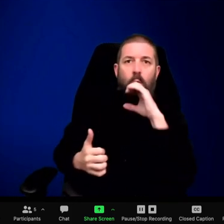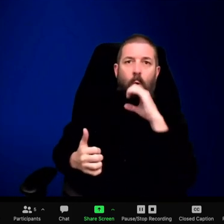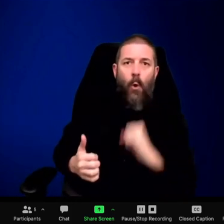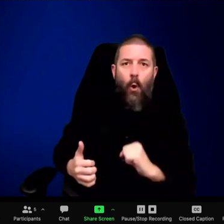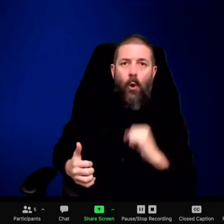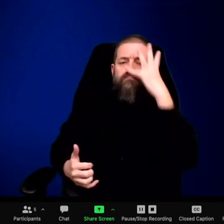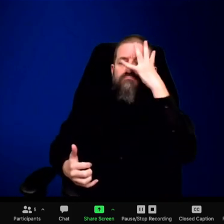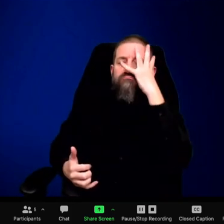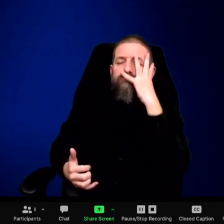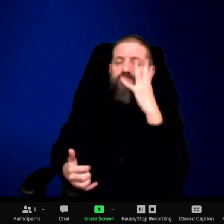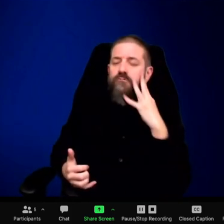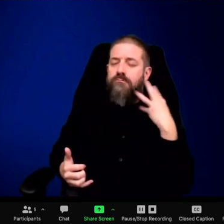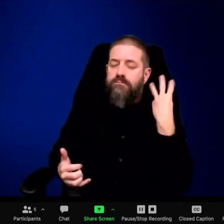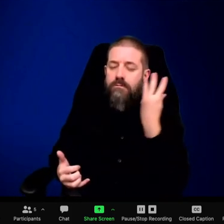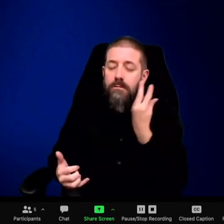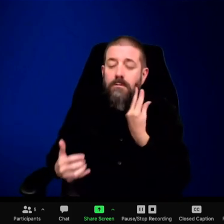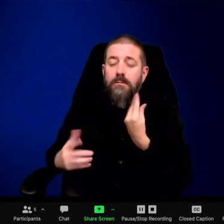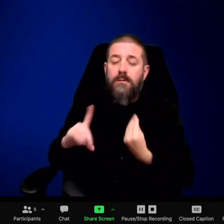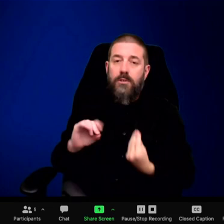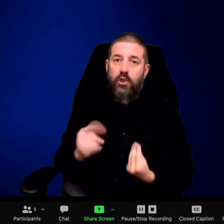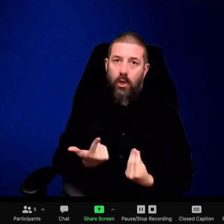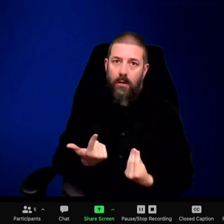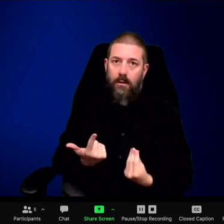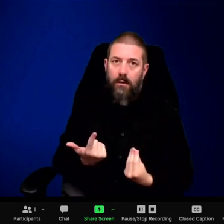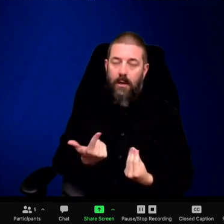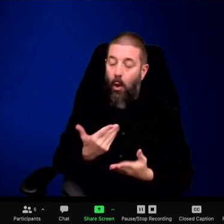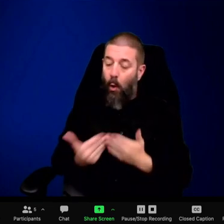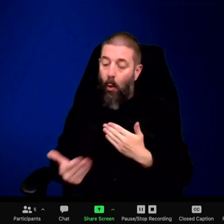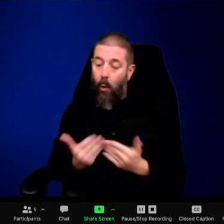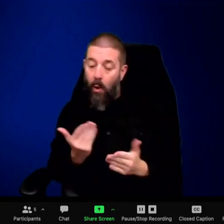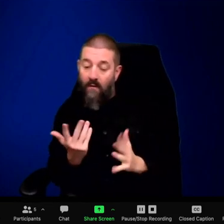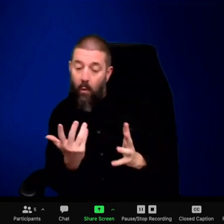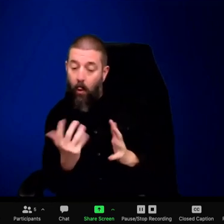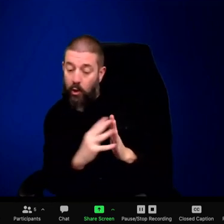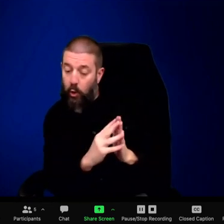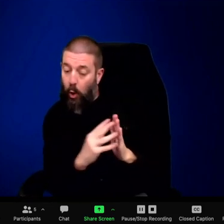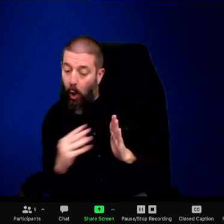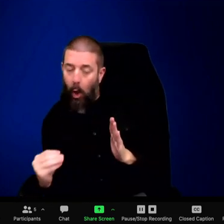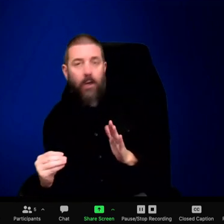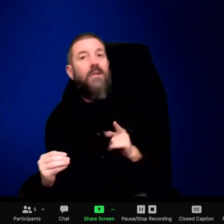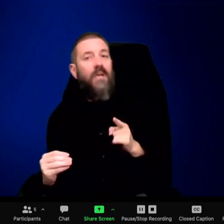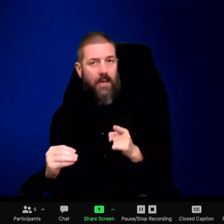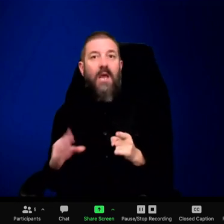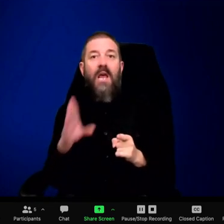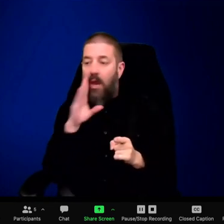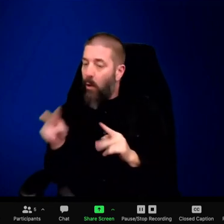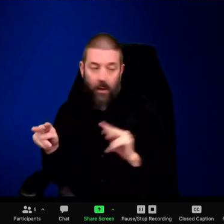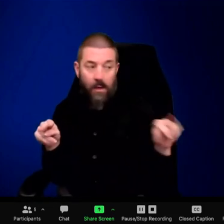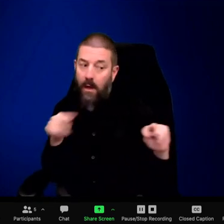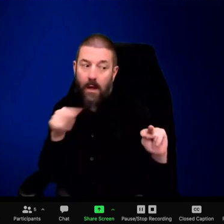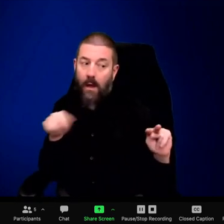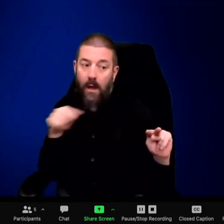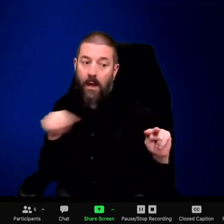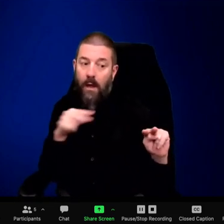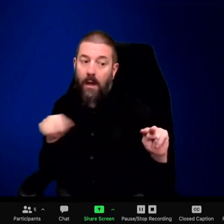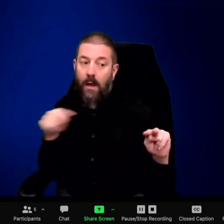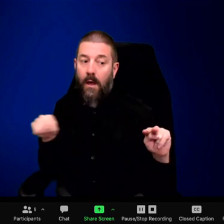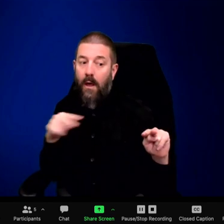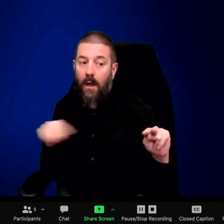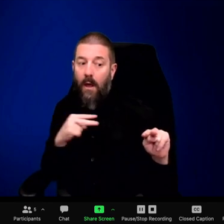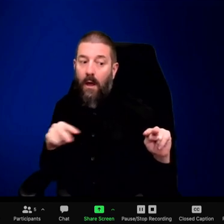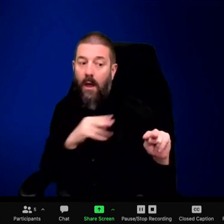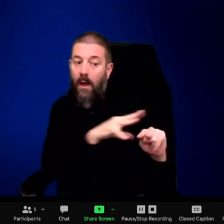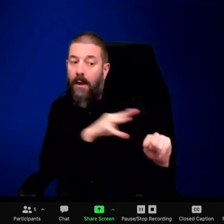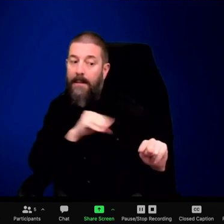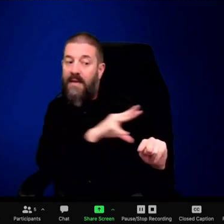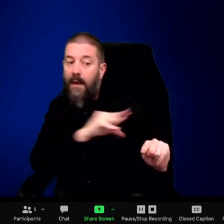up there still use dog sledding for patrols in winter. And the reason I mentioned that is I hung out at the kennel a lot. I got to